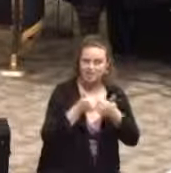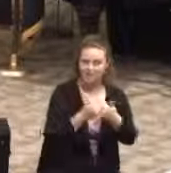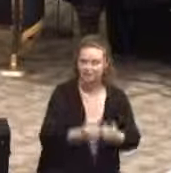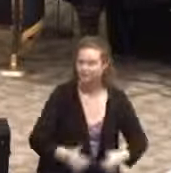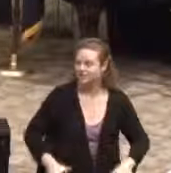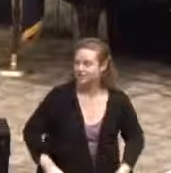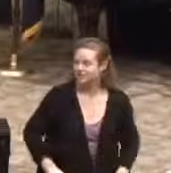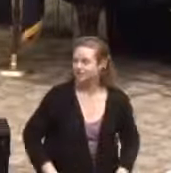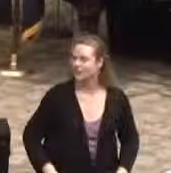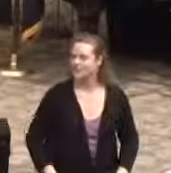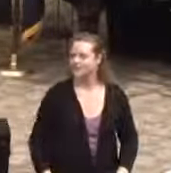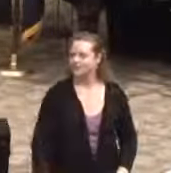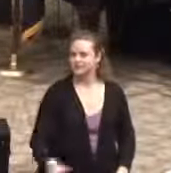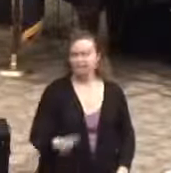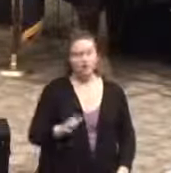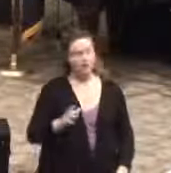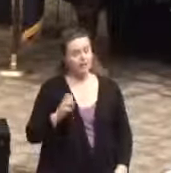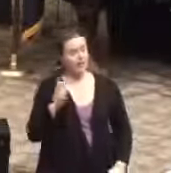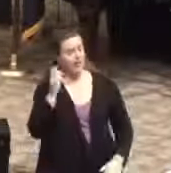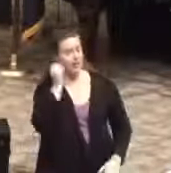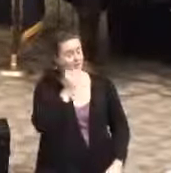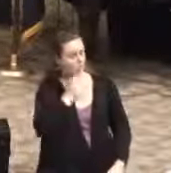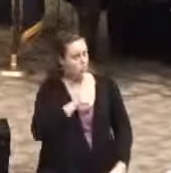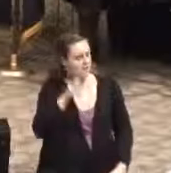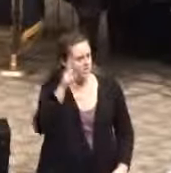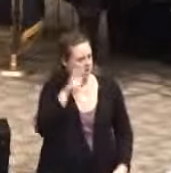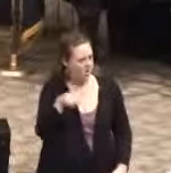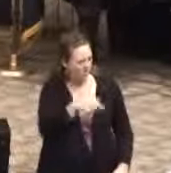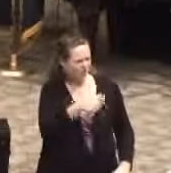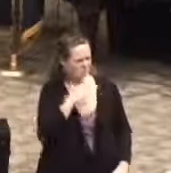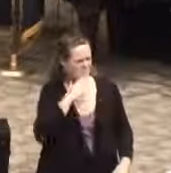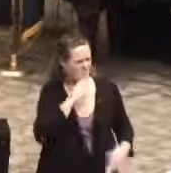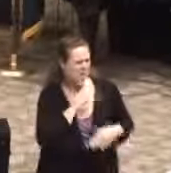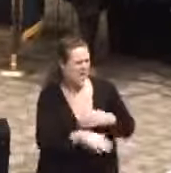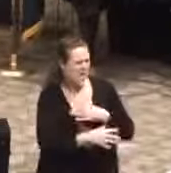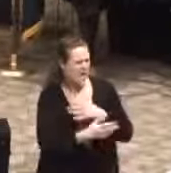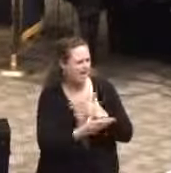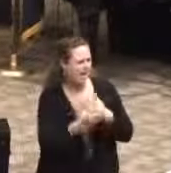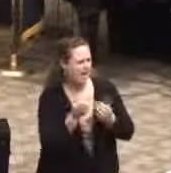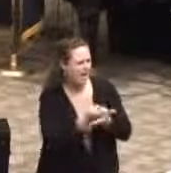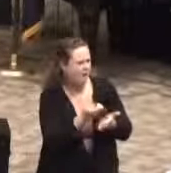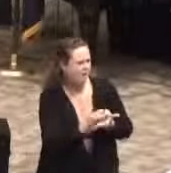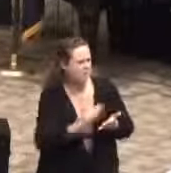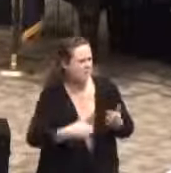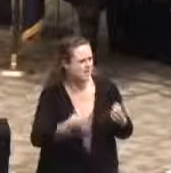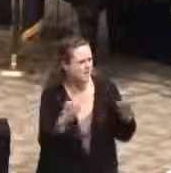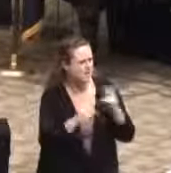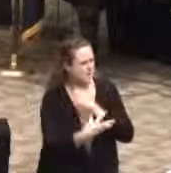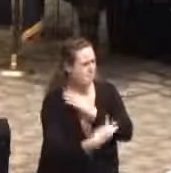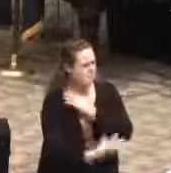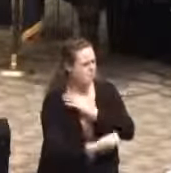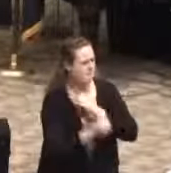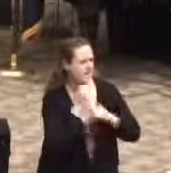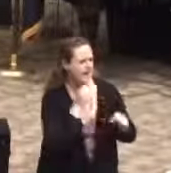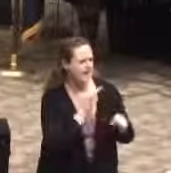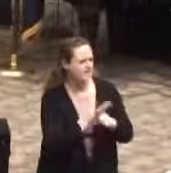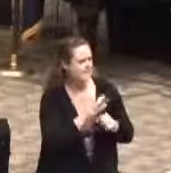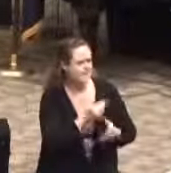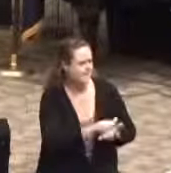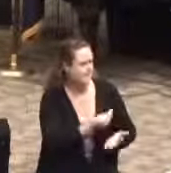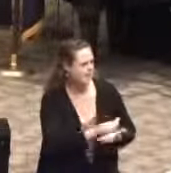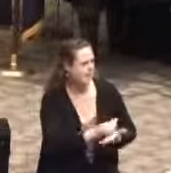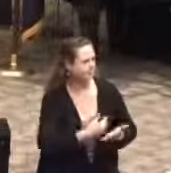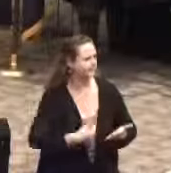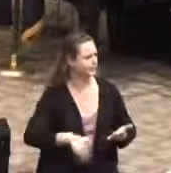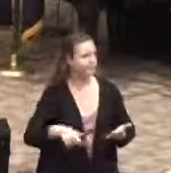Before we get to that, though, we hear every day how poor the economy is and the lack of jobs impacting many across the state. Each